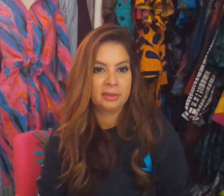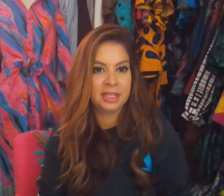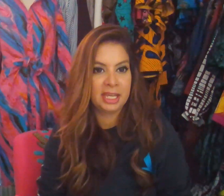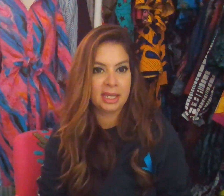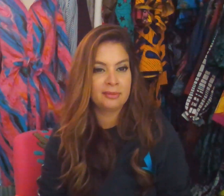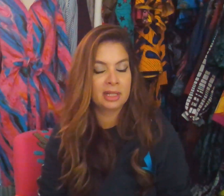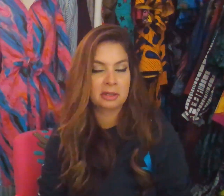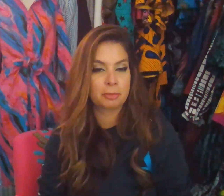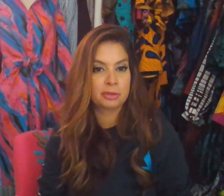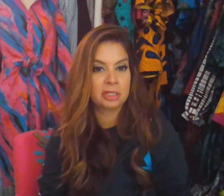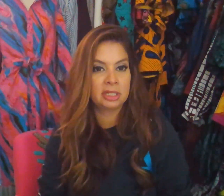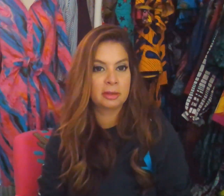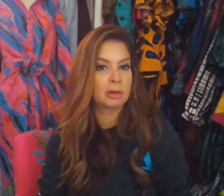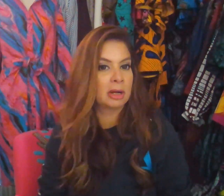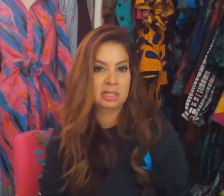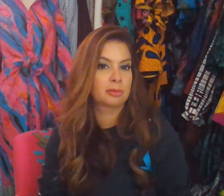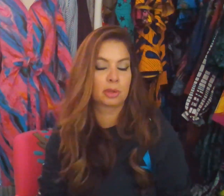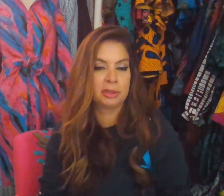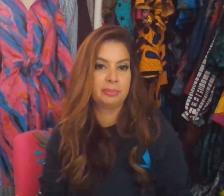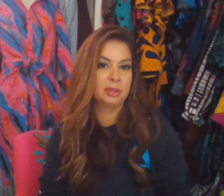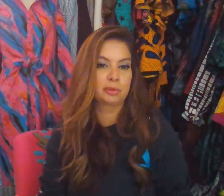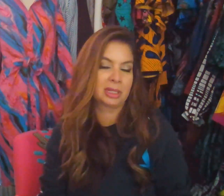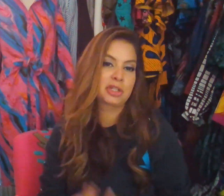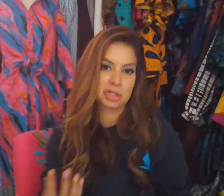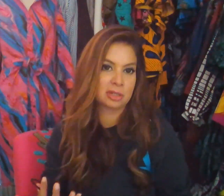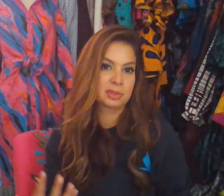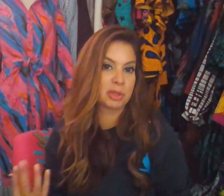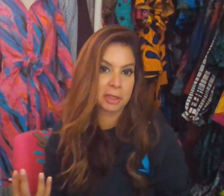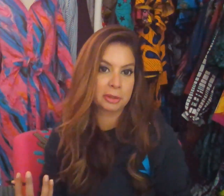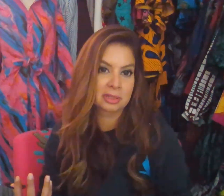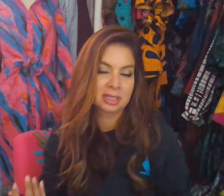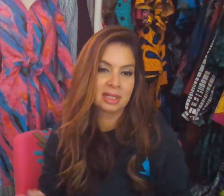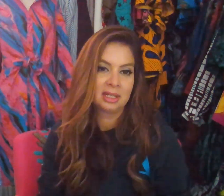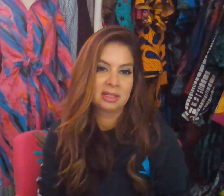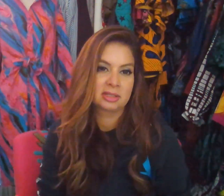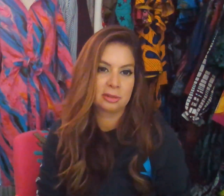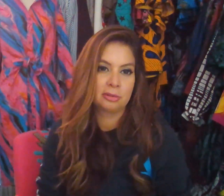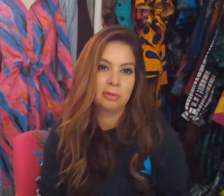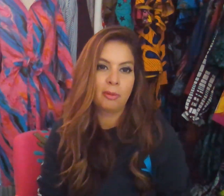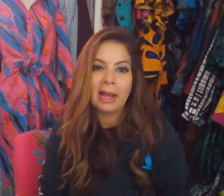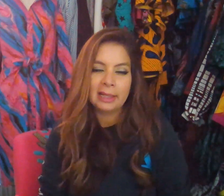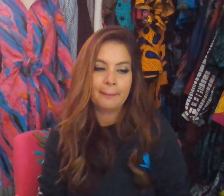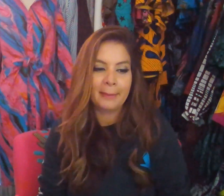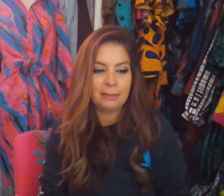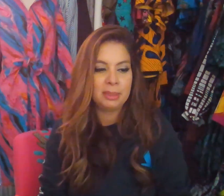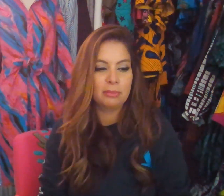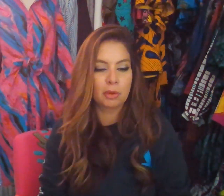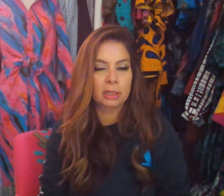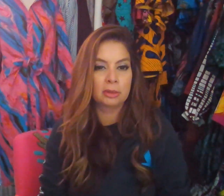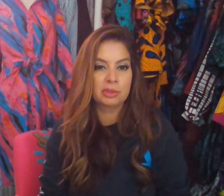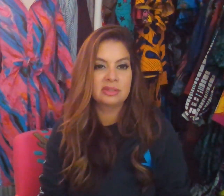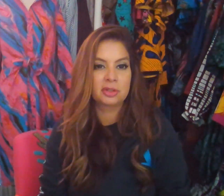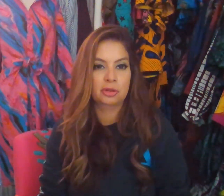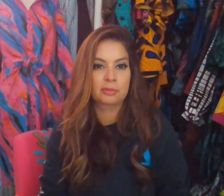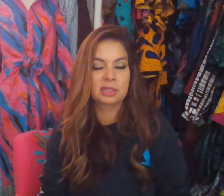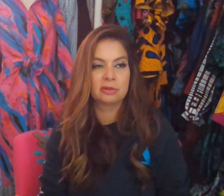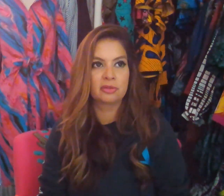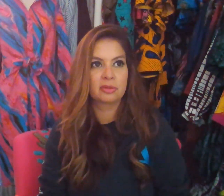they have less opportunity to go out into the world and build relationships with others. So while it might be more inclusive in terms of